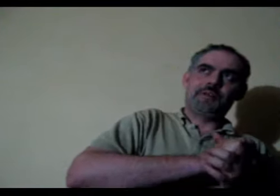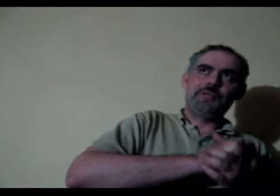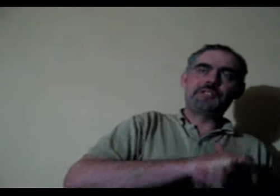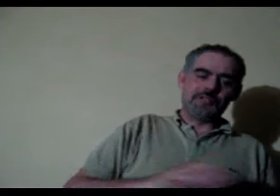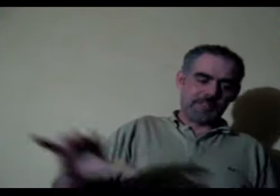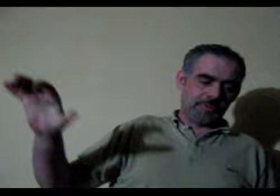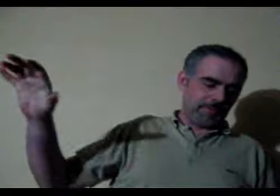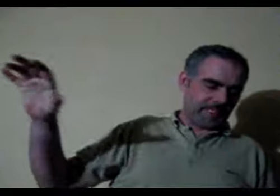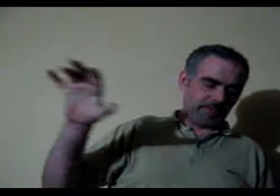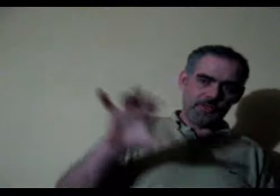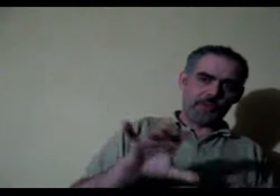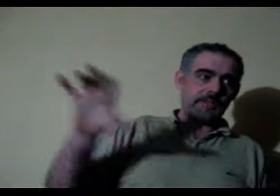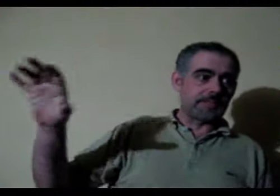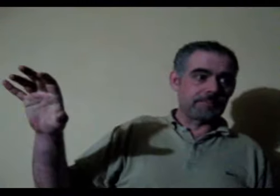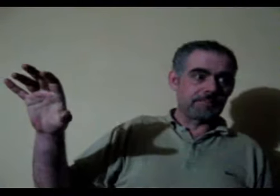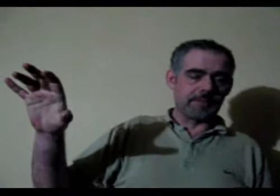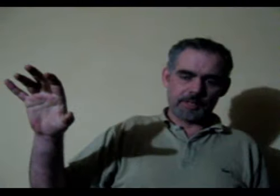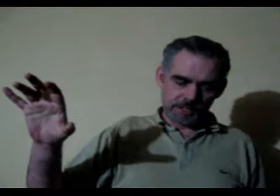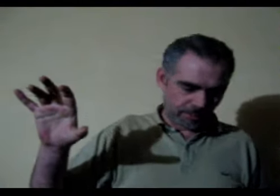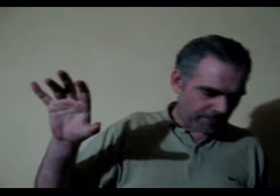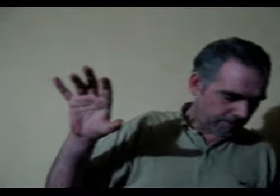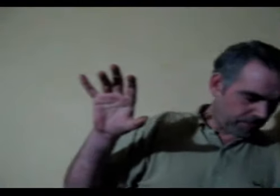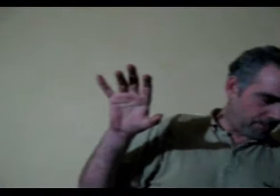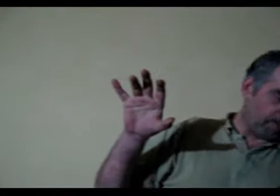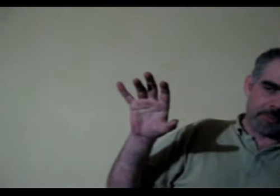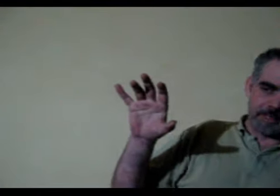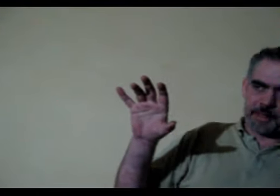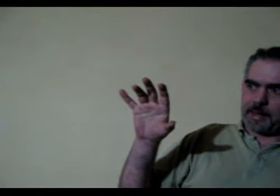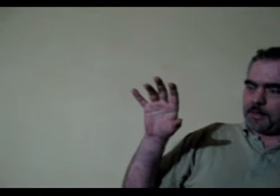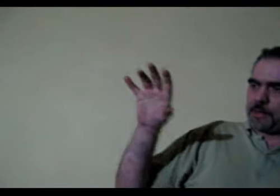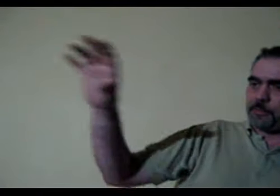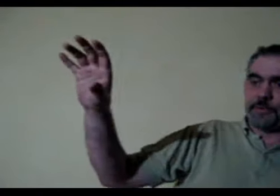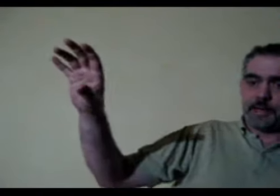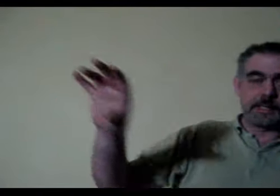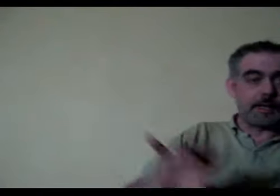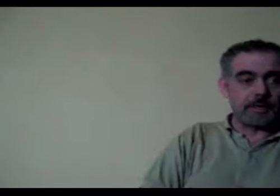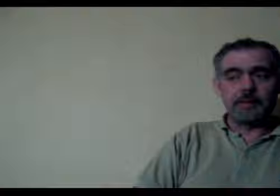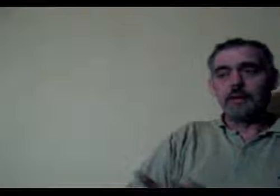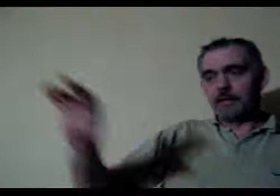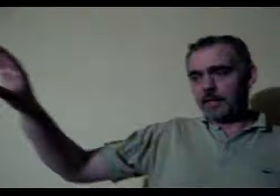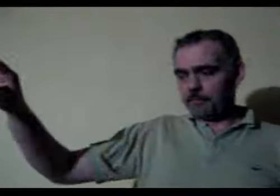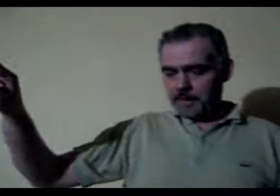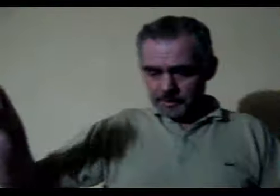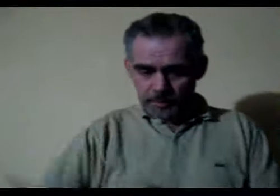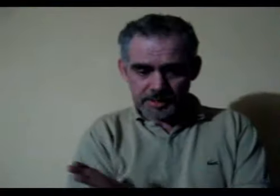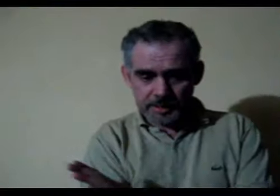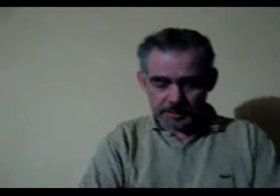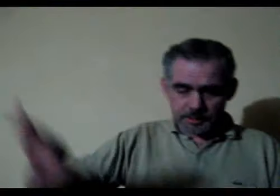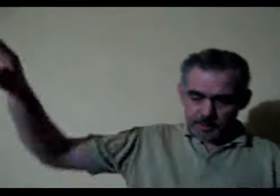the coincidence is with the meeting of two things ok so if I can put one point there and another point there together ok I'm making a coincidence